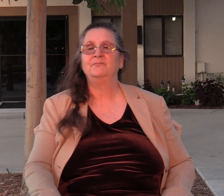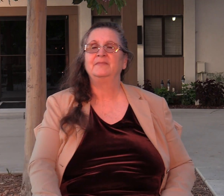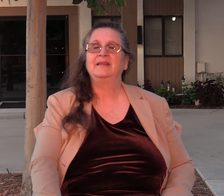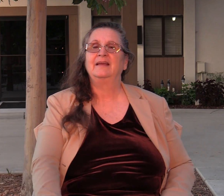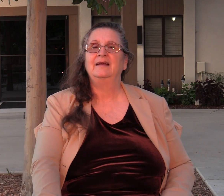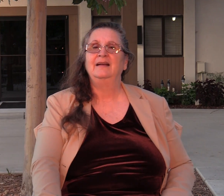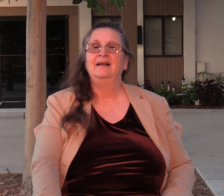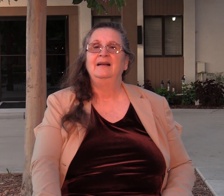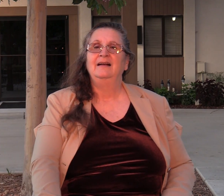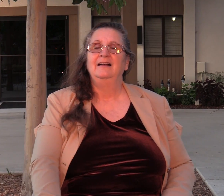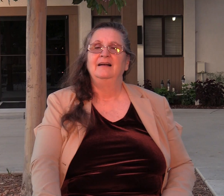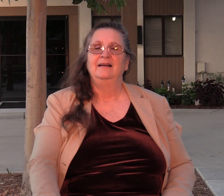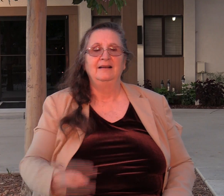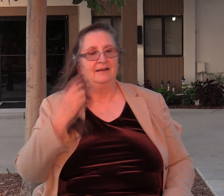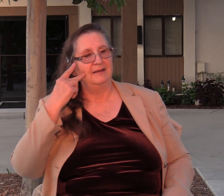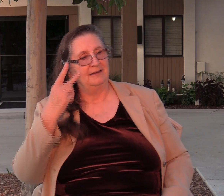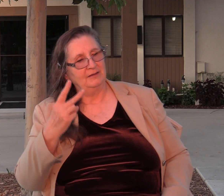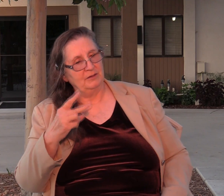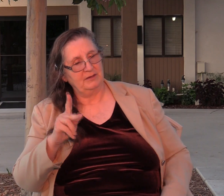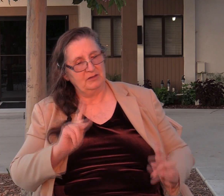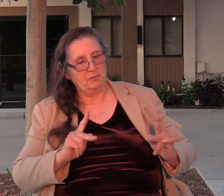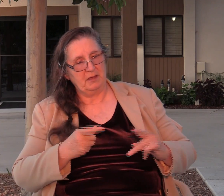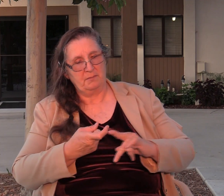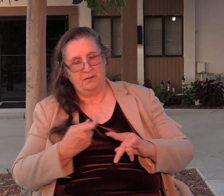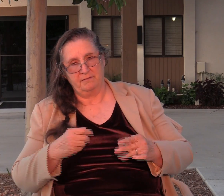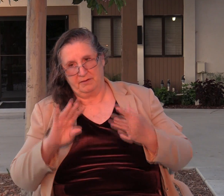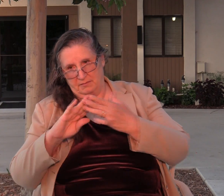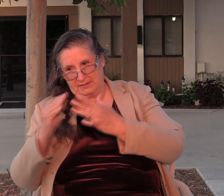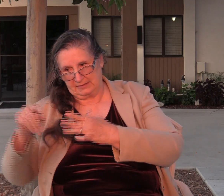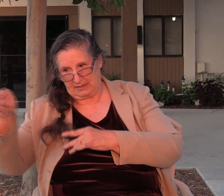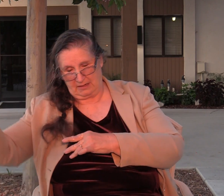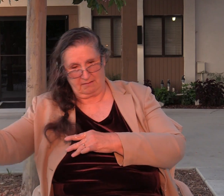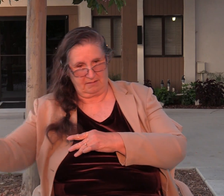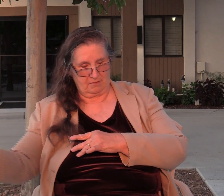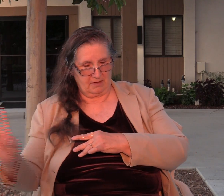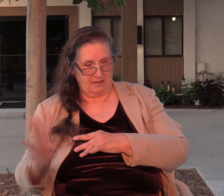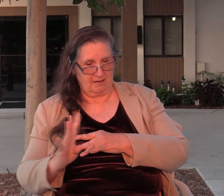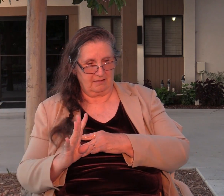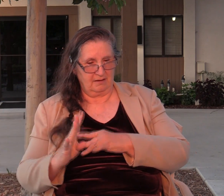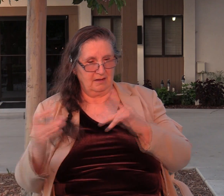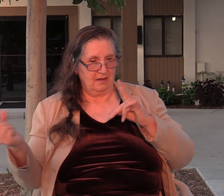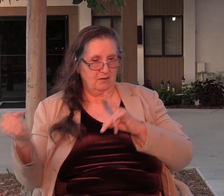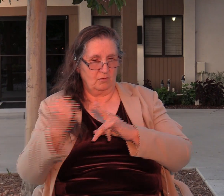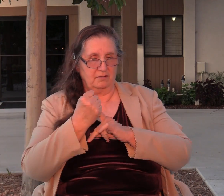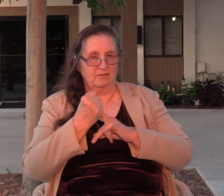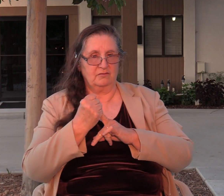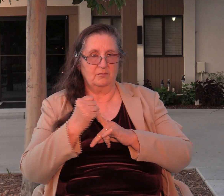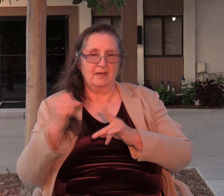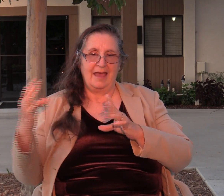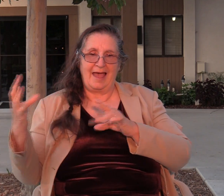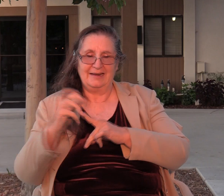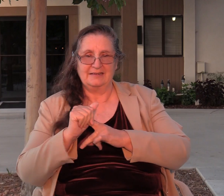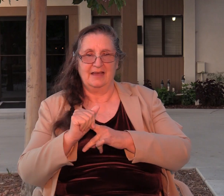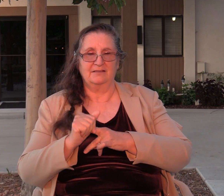And he looked and there were the people coming out of the cities and he rose against them and he attacked them. Verse 44. Then